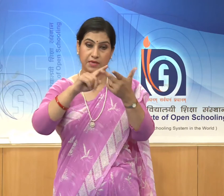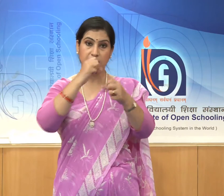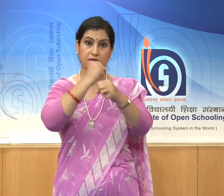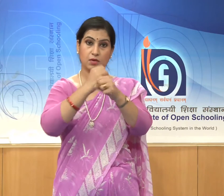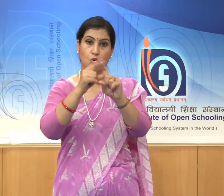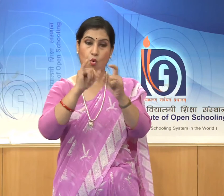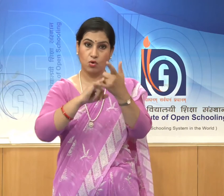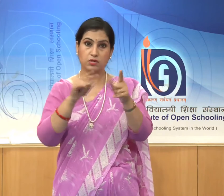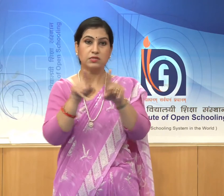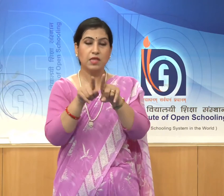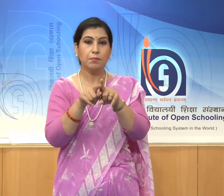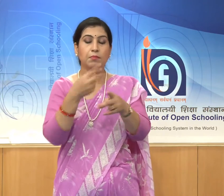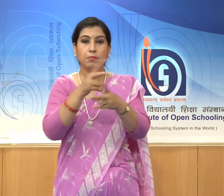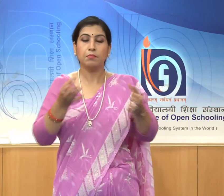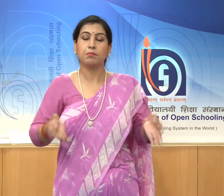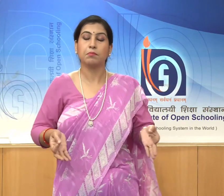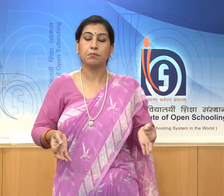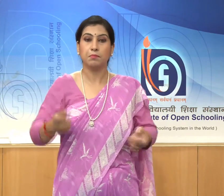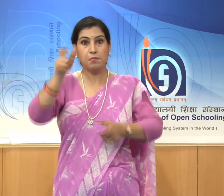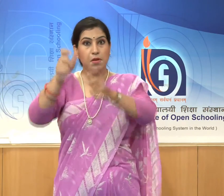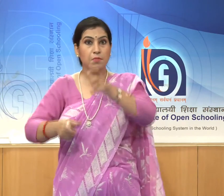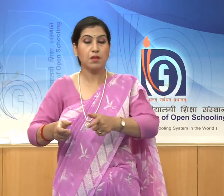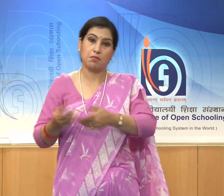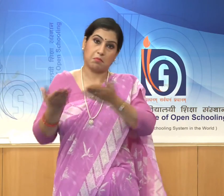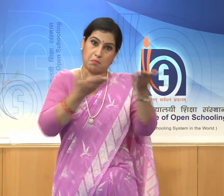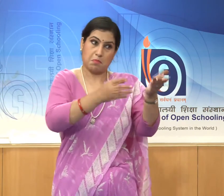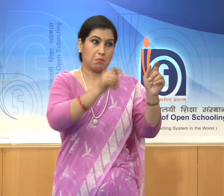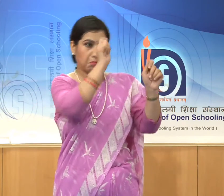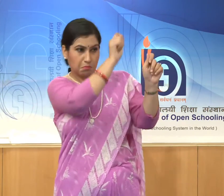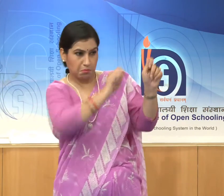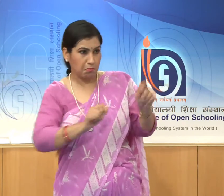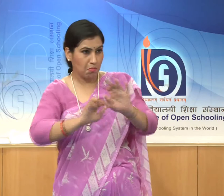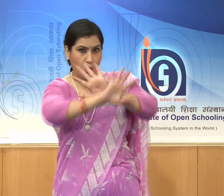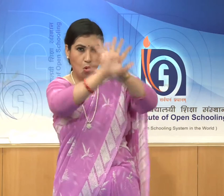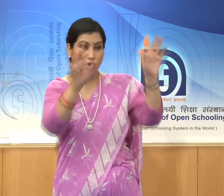sages all in the flying position.